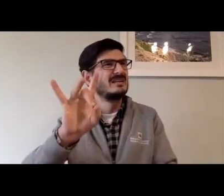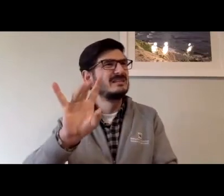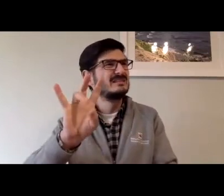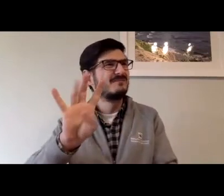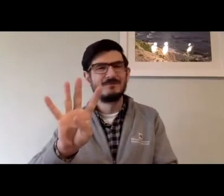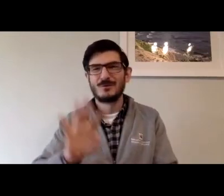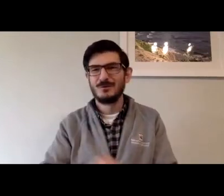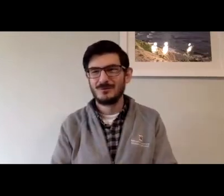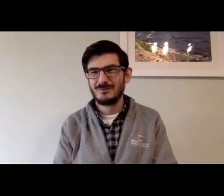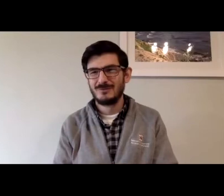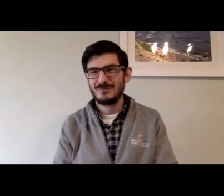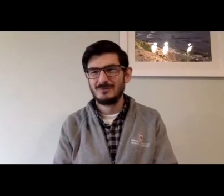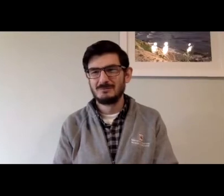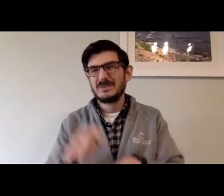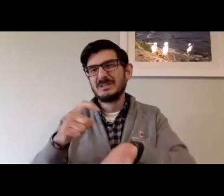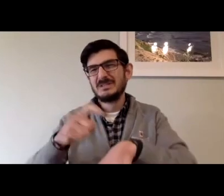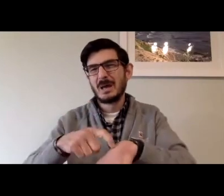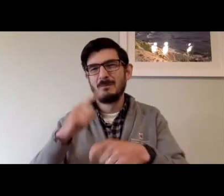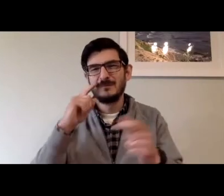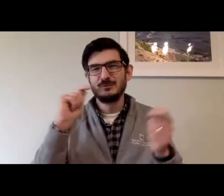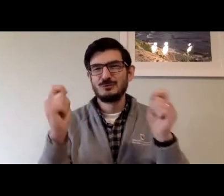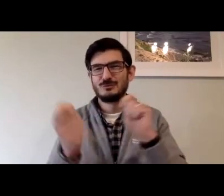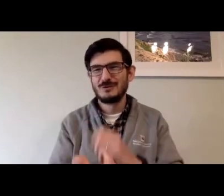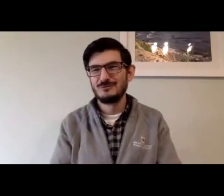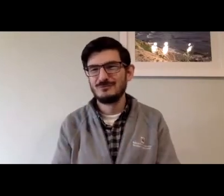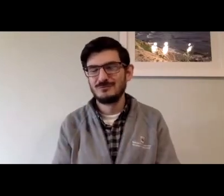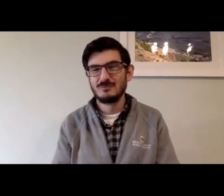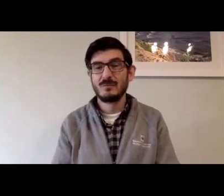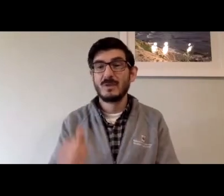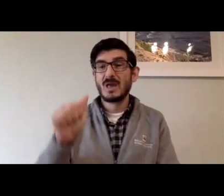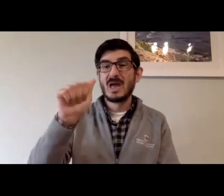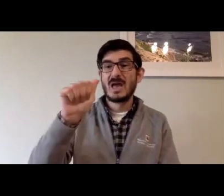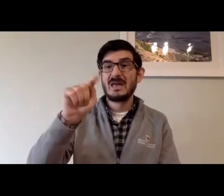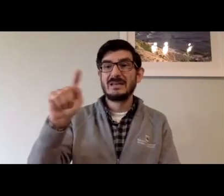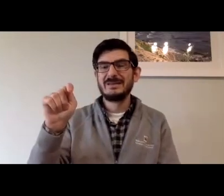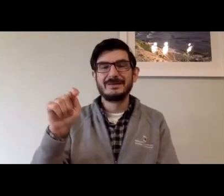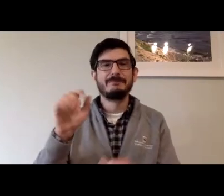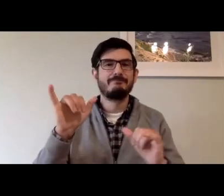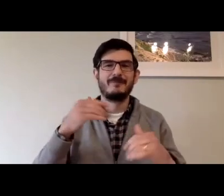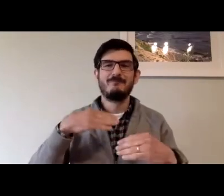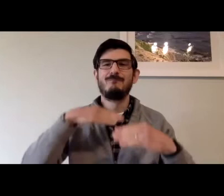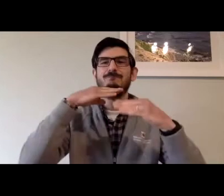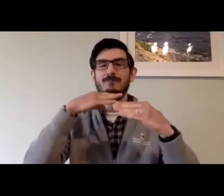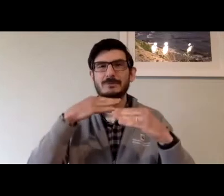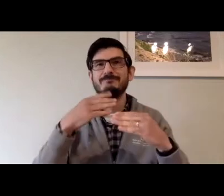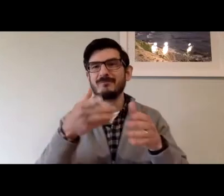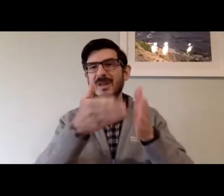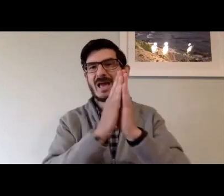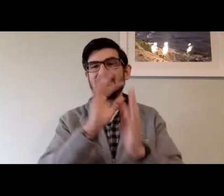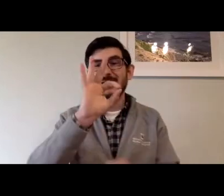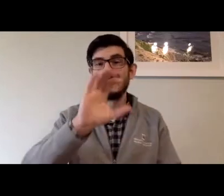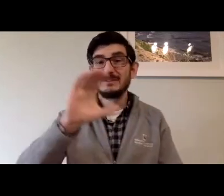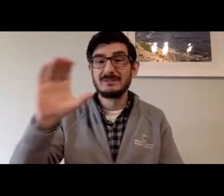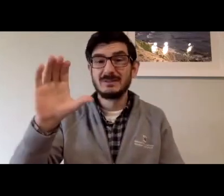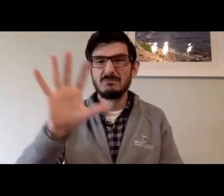patented in what, 1874. I think it was a time for change. And AT&T